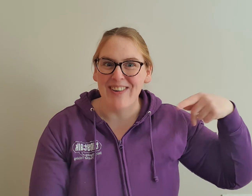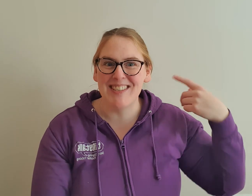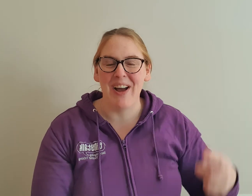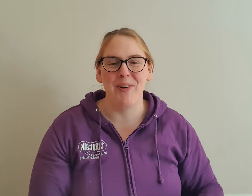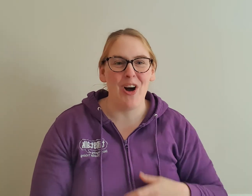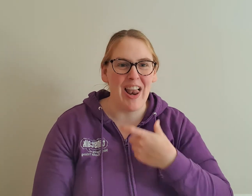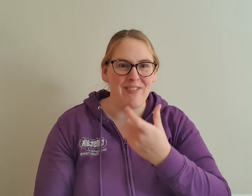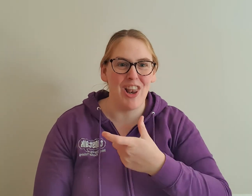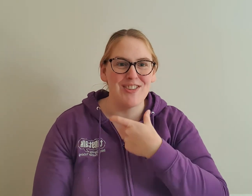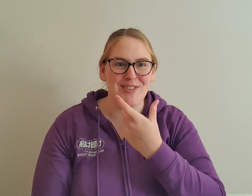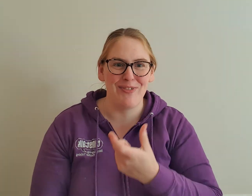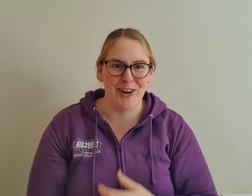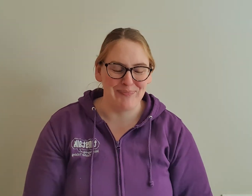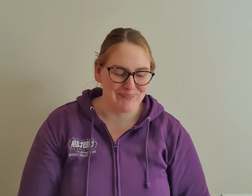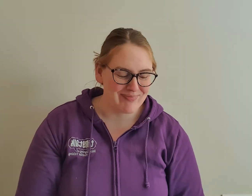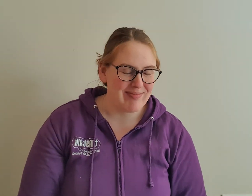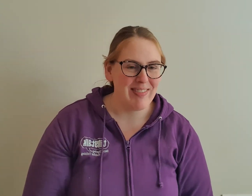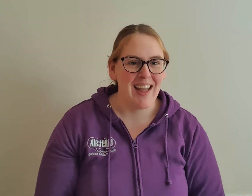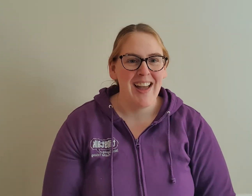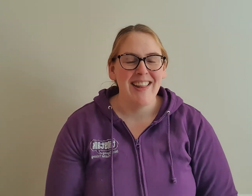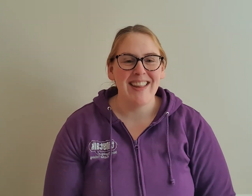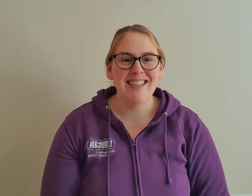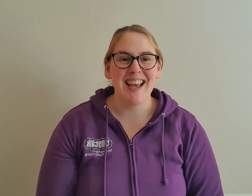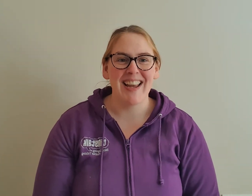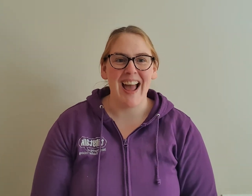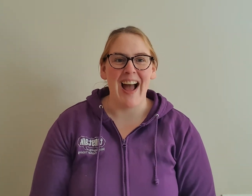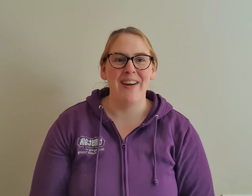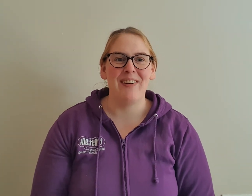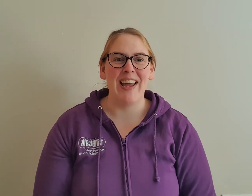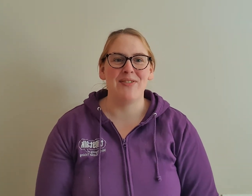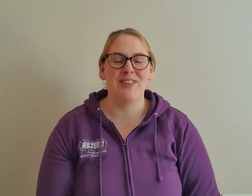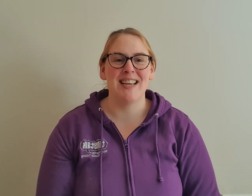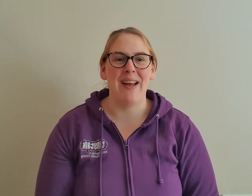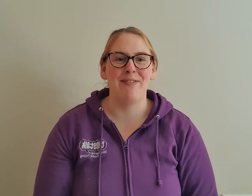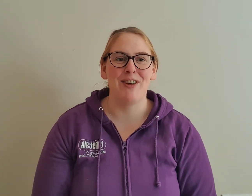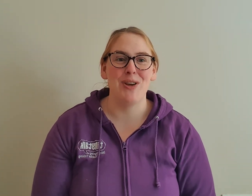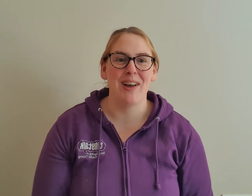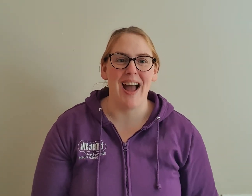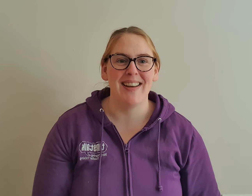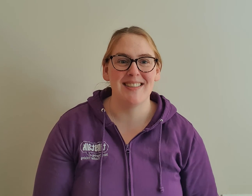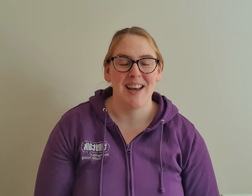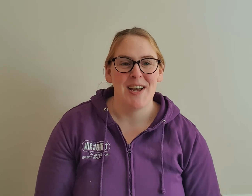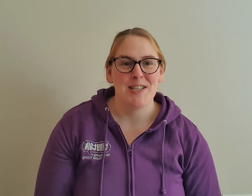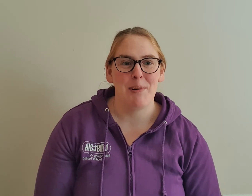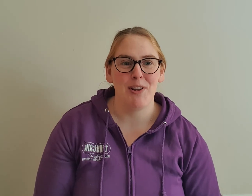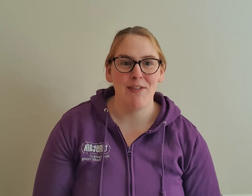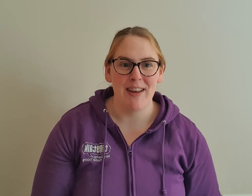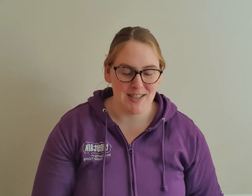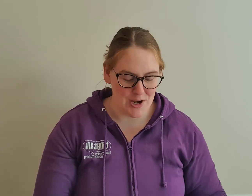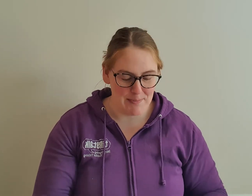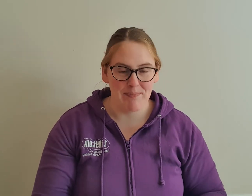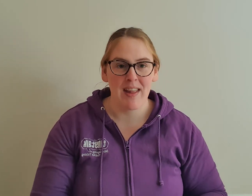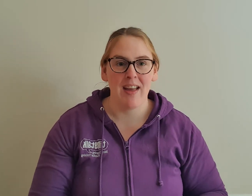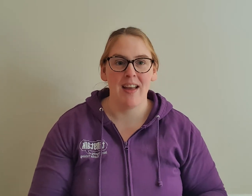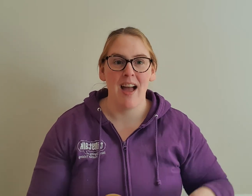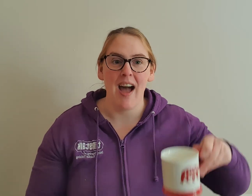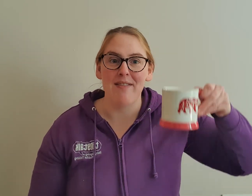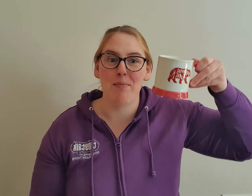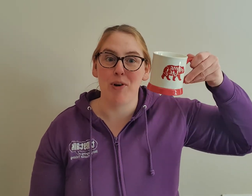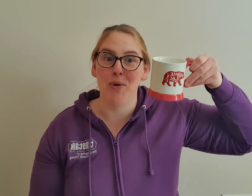and we all have lots of fun. Then the second half is for time for you guys to put your feet up, have a brew